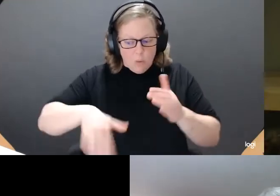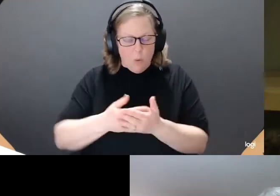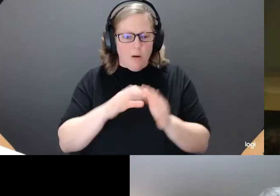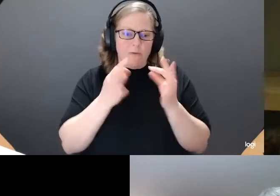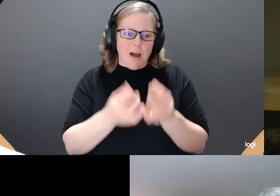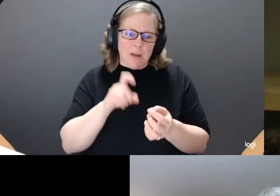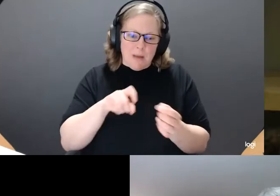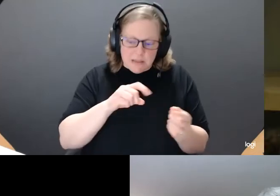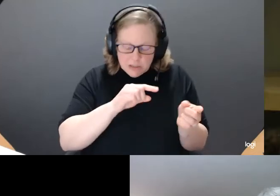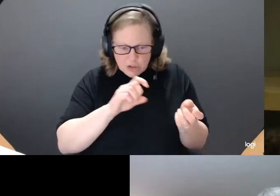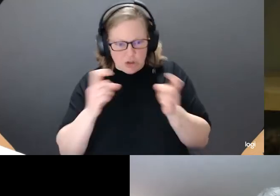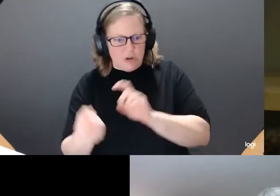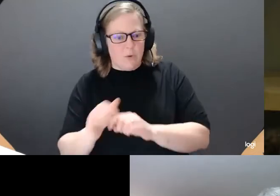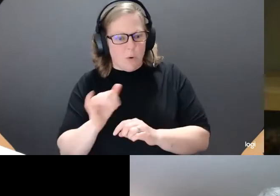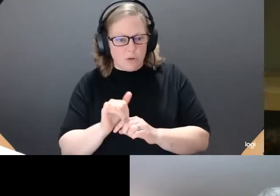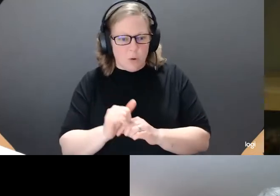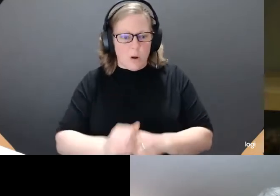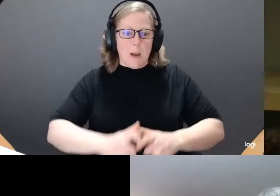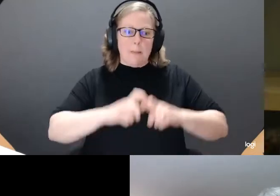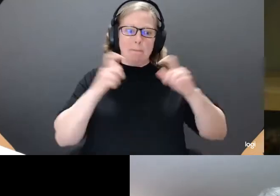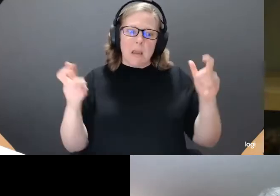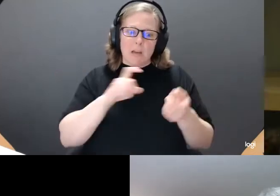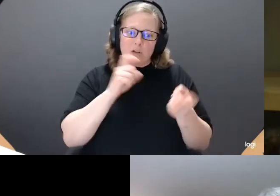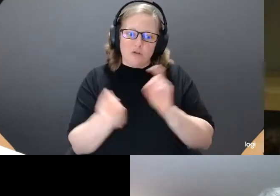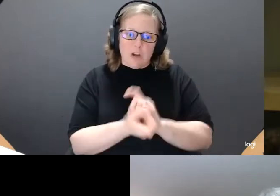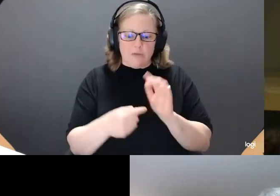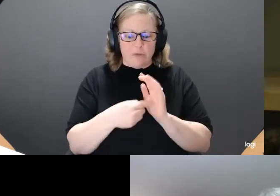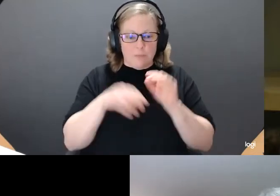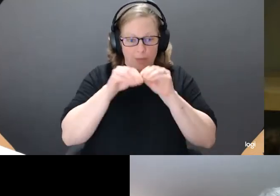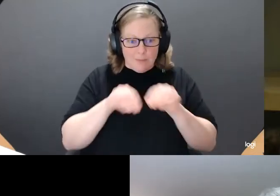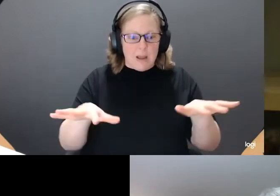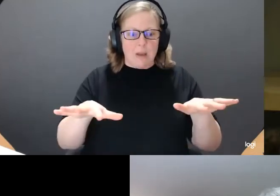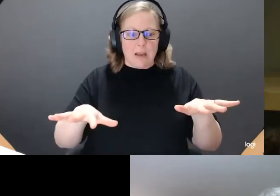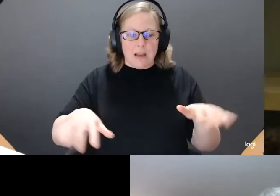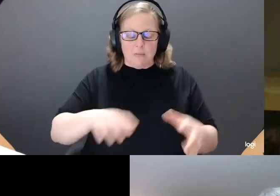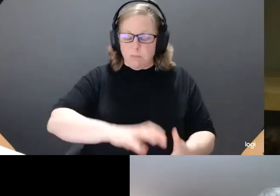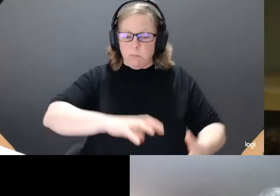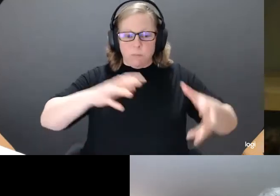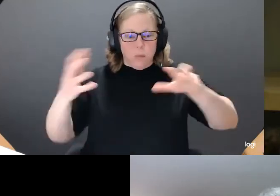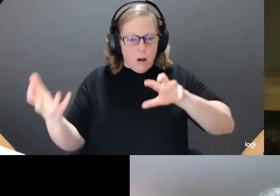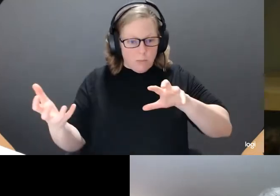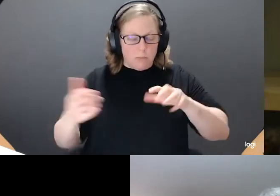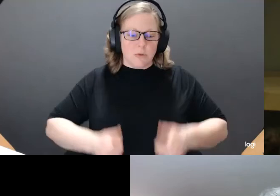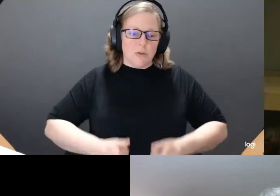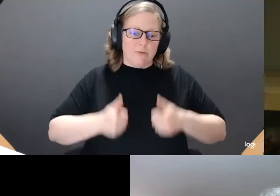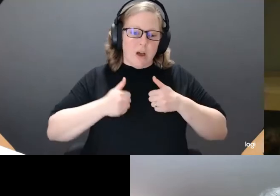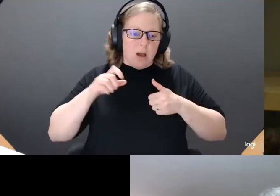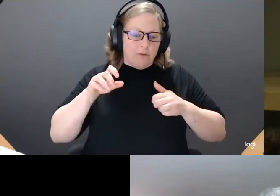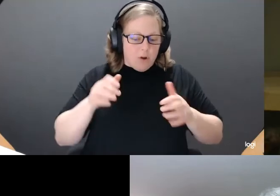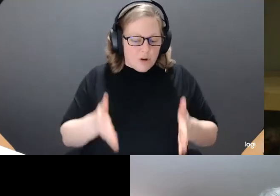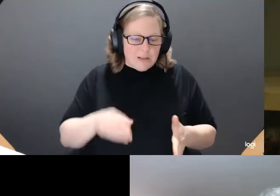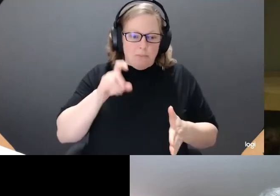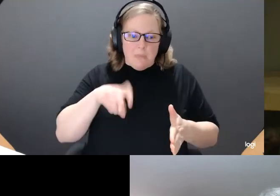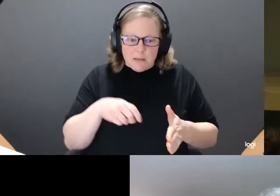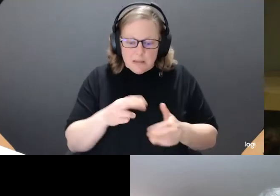A tsunami-sized change such as an epidemic overturns everything, leaving the survivors to rebuild, find a new norm.